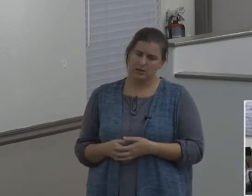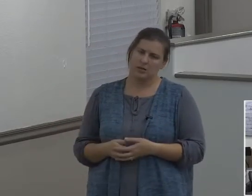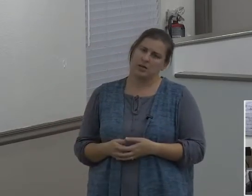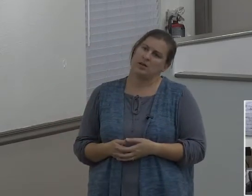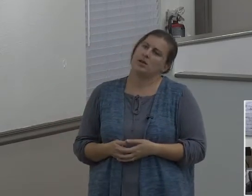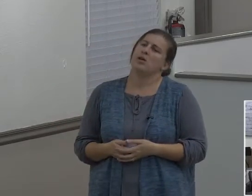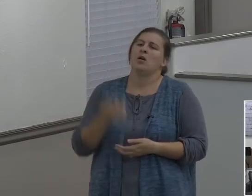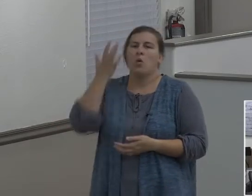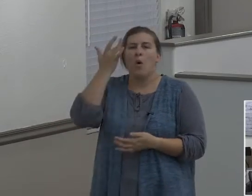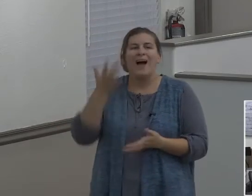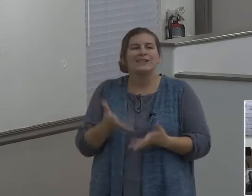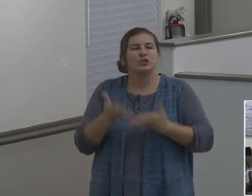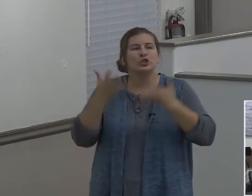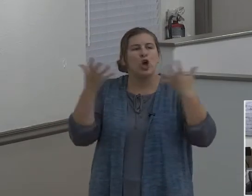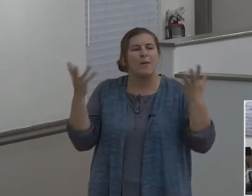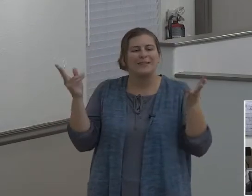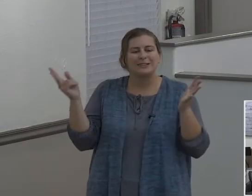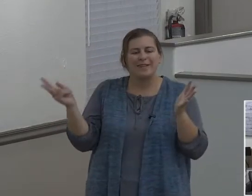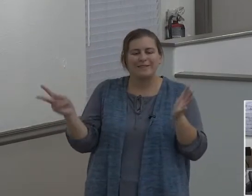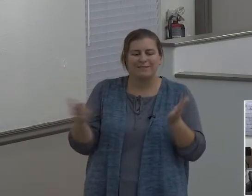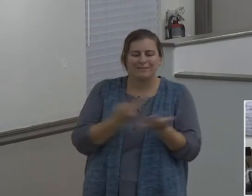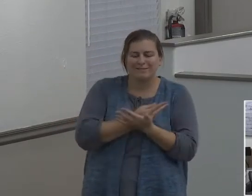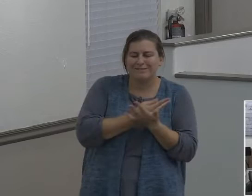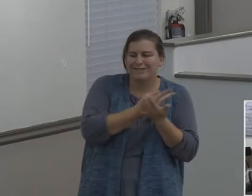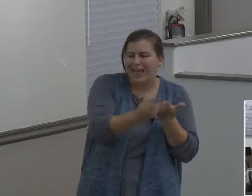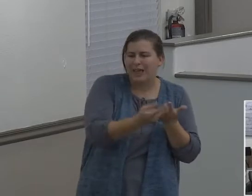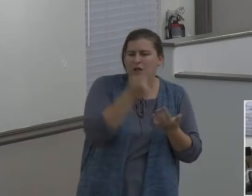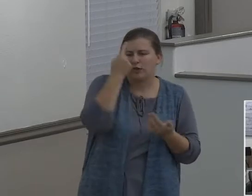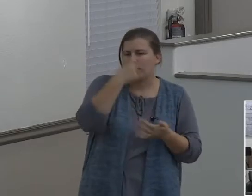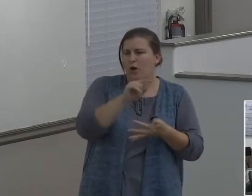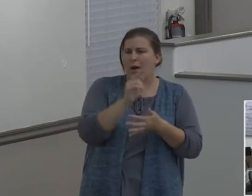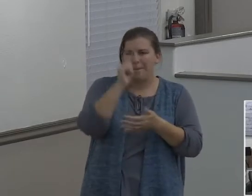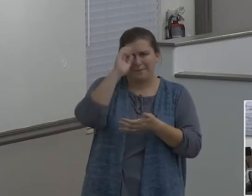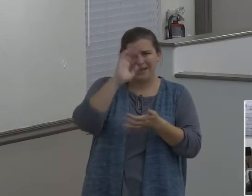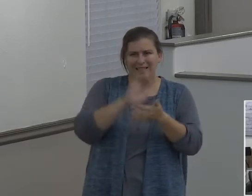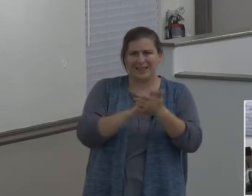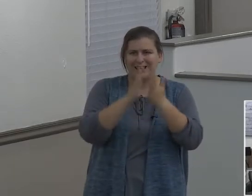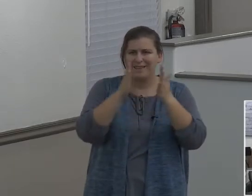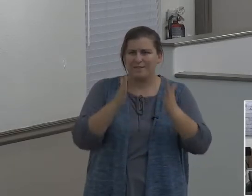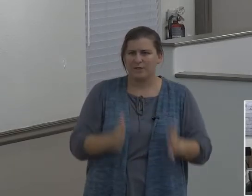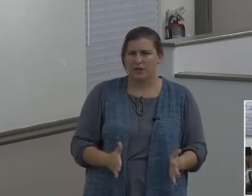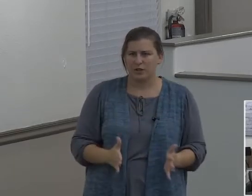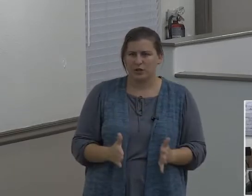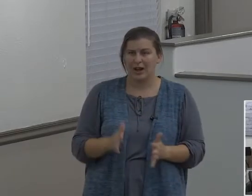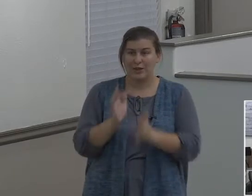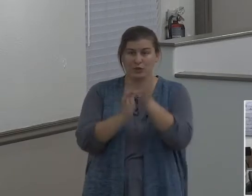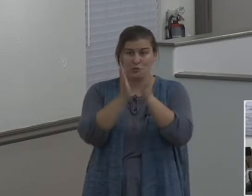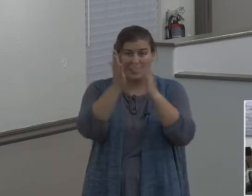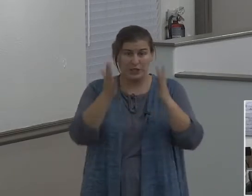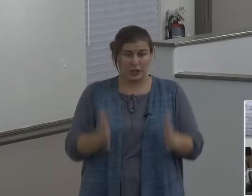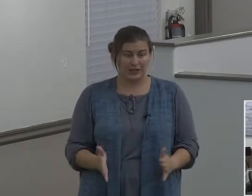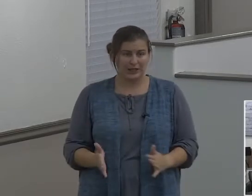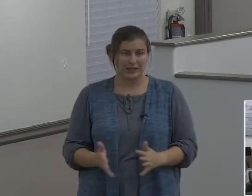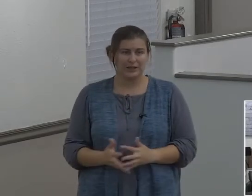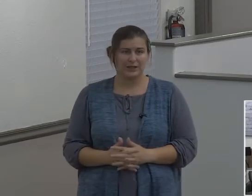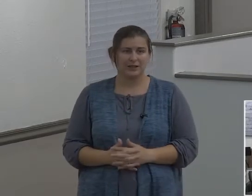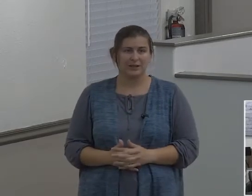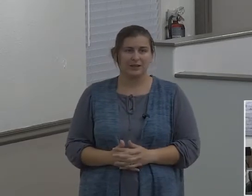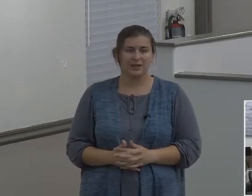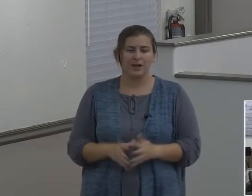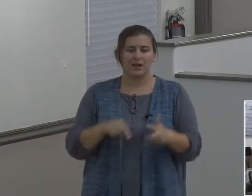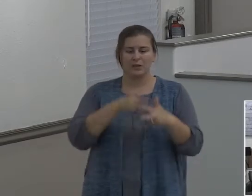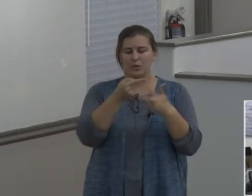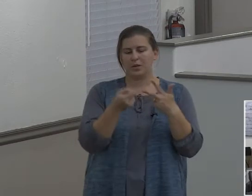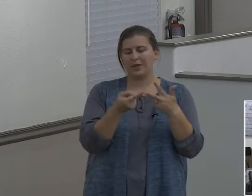failure for a believer, you know, for a Christian? Three things. And the